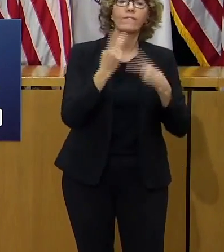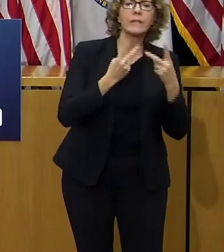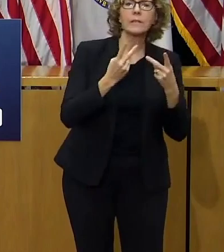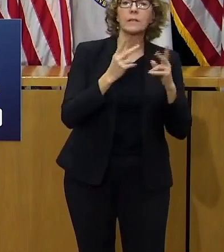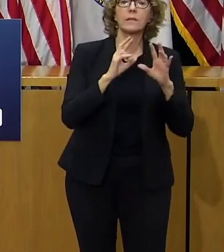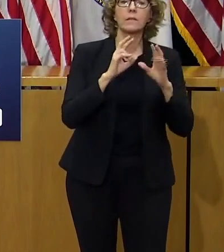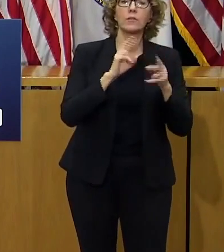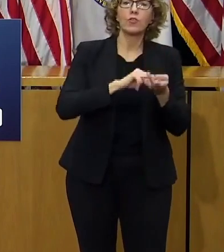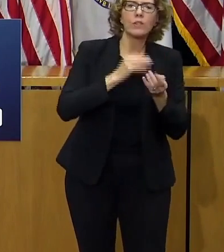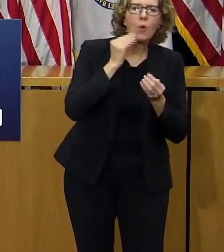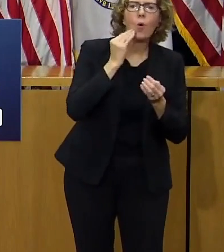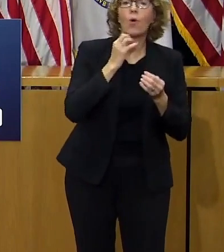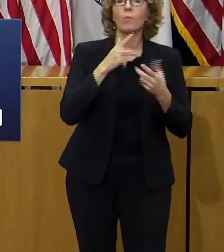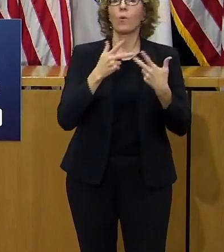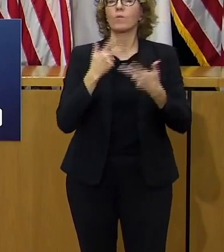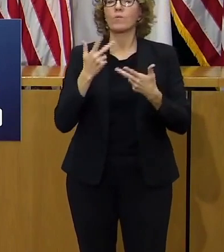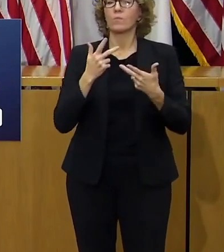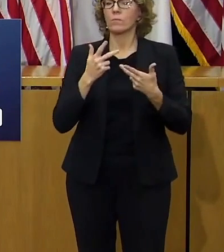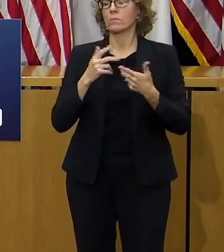january 10th